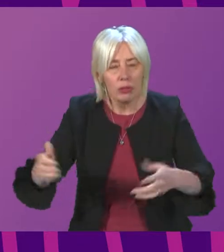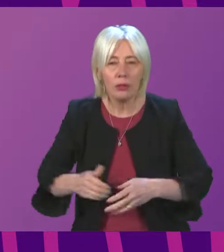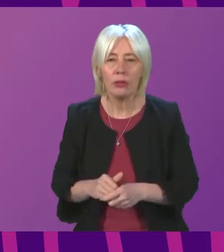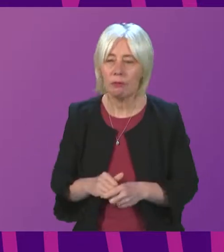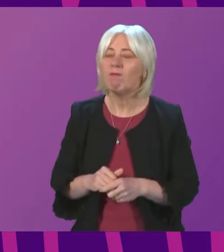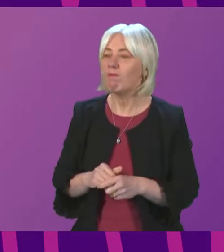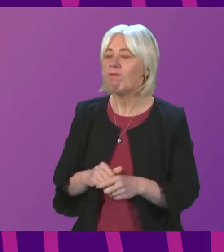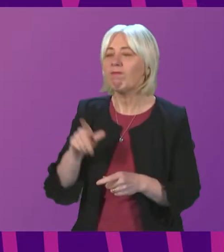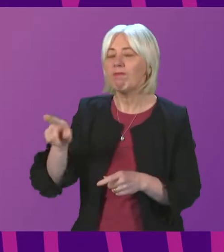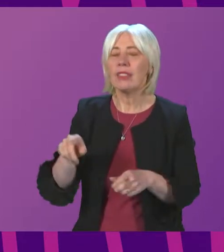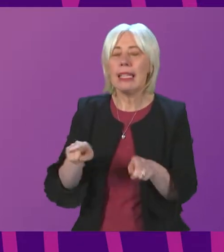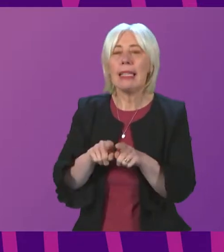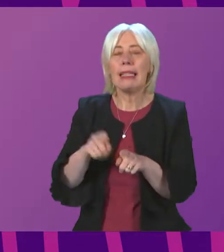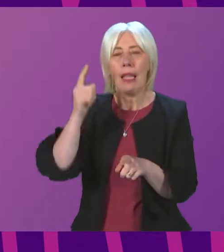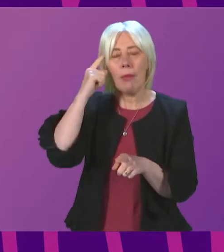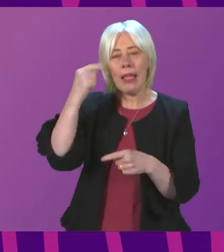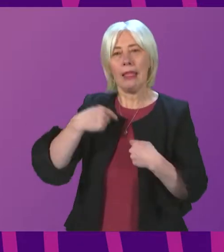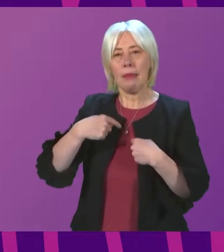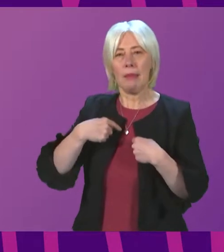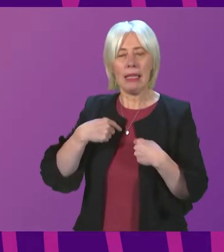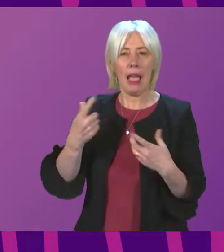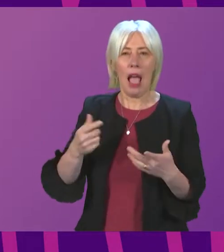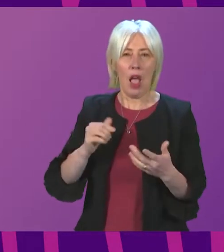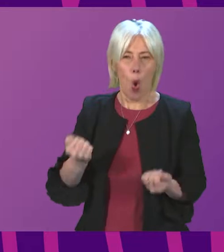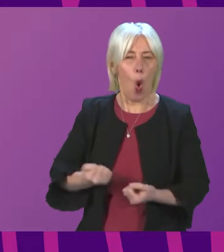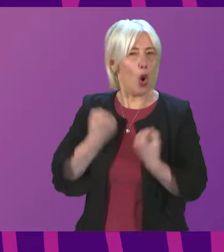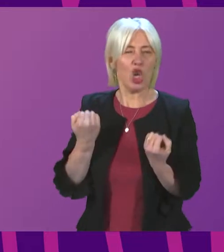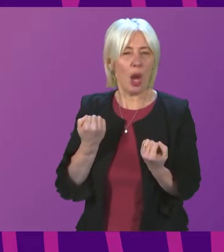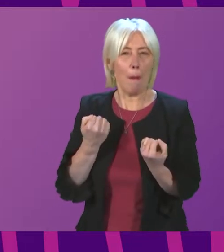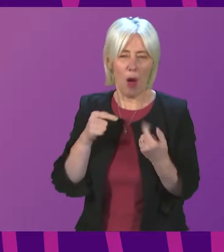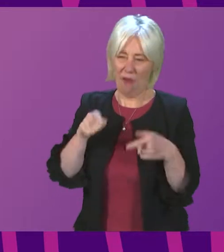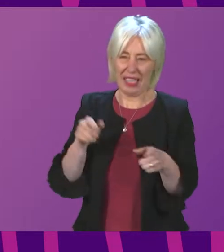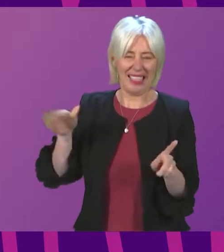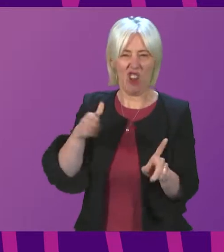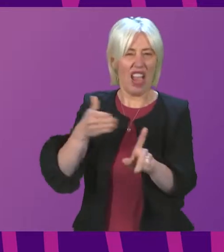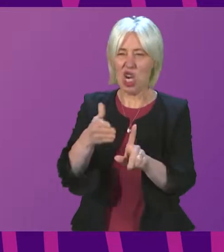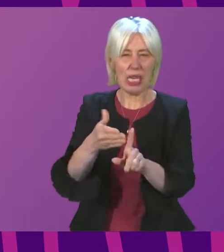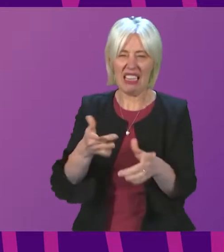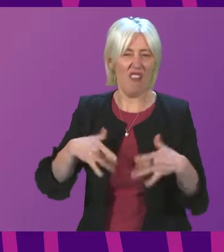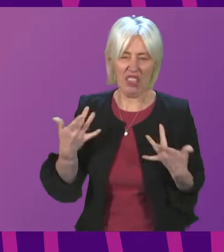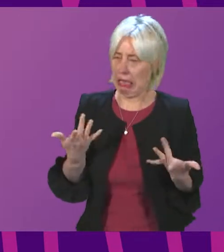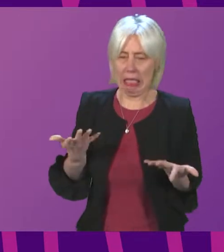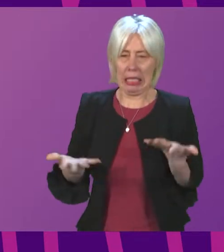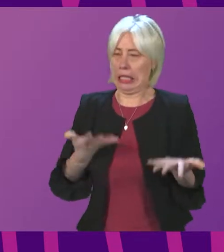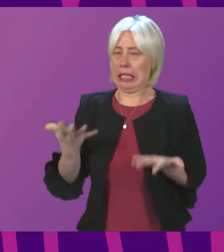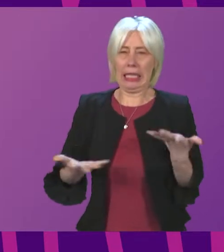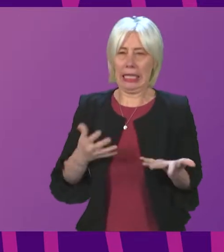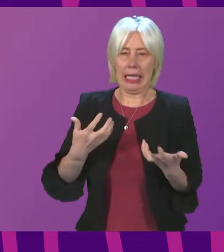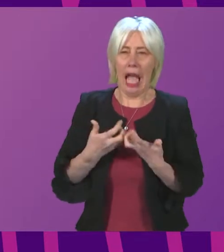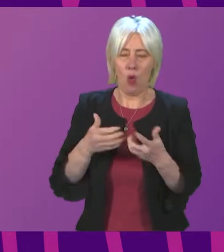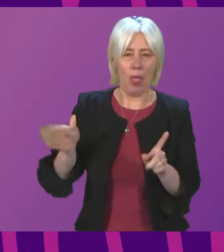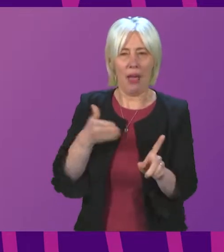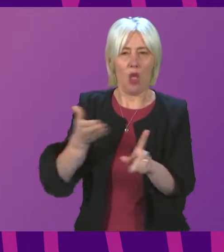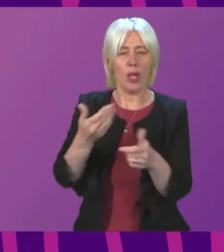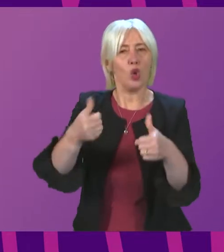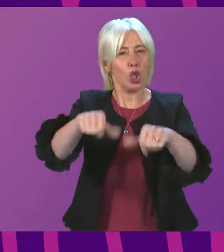sweden i think you've got the same sense perhaps that i have of a kind of lack of ownership of the actual direction of the pathway to a solution and that seems to